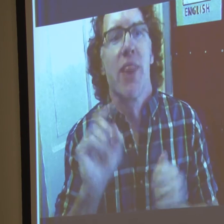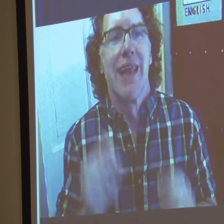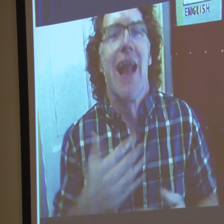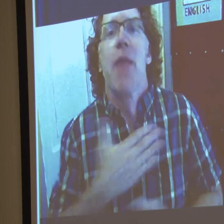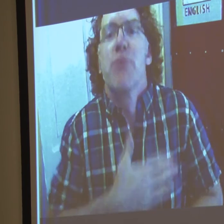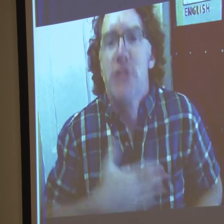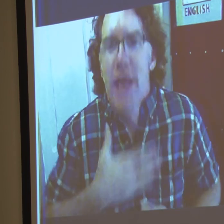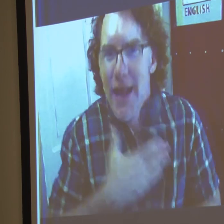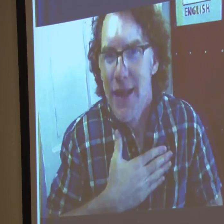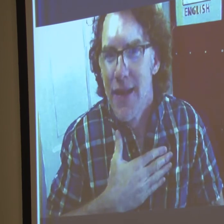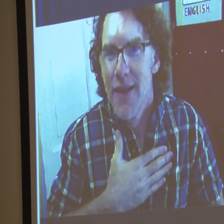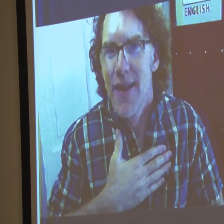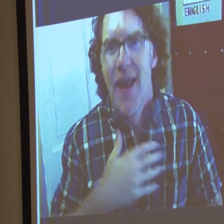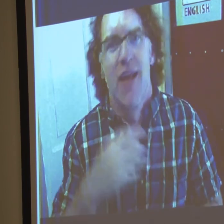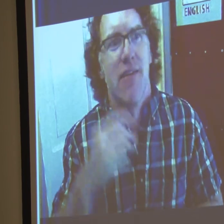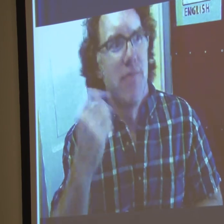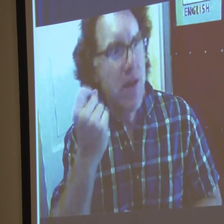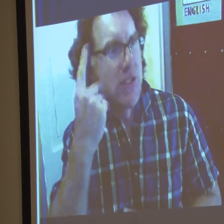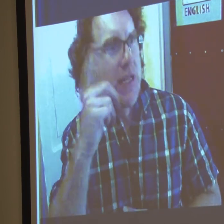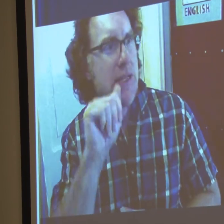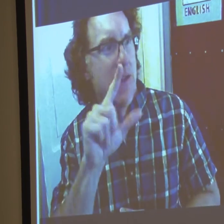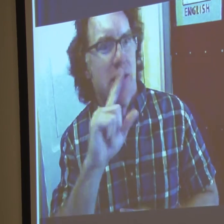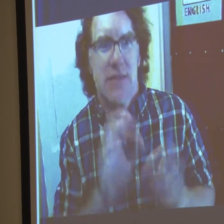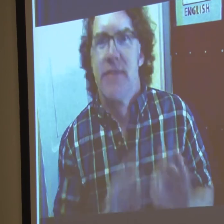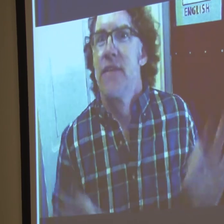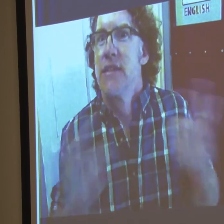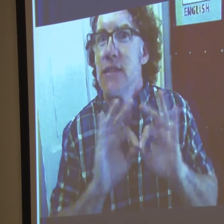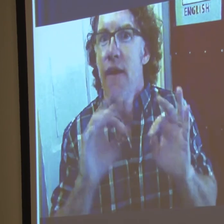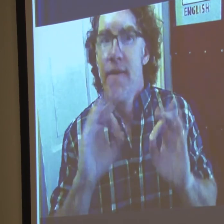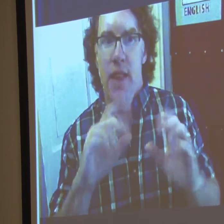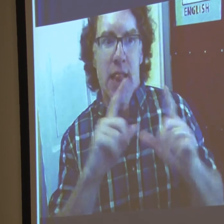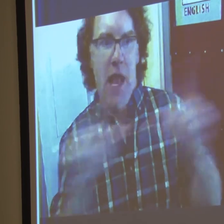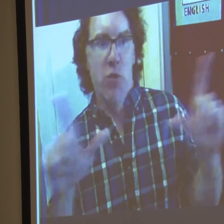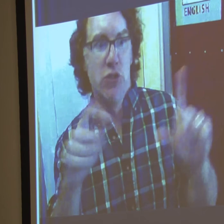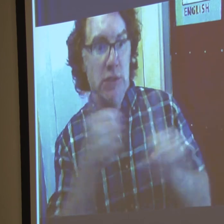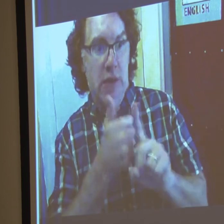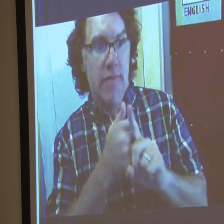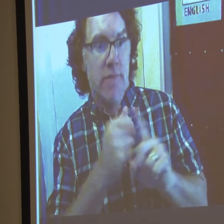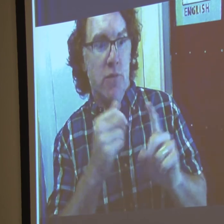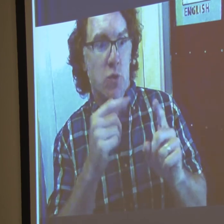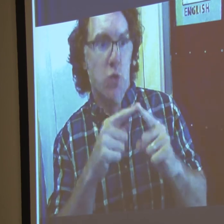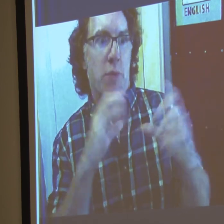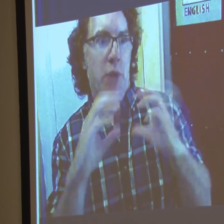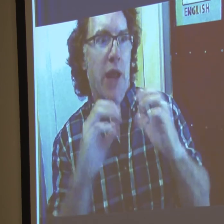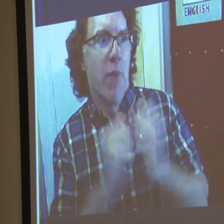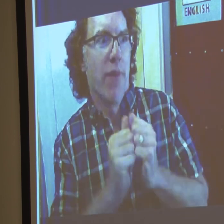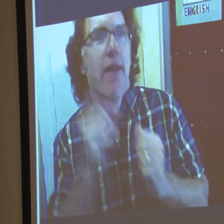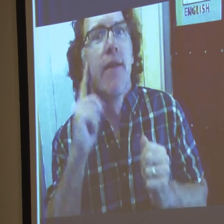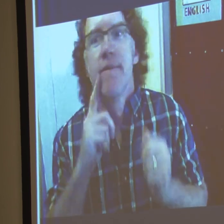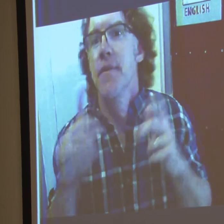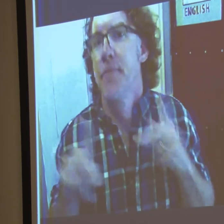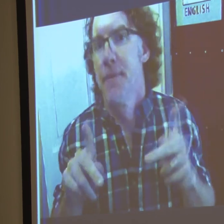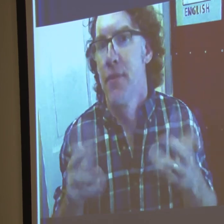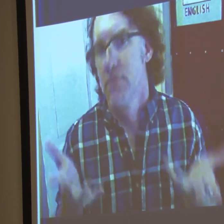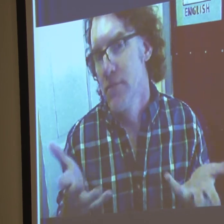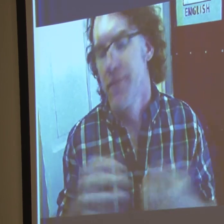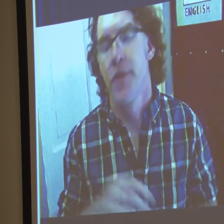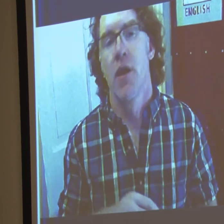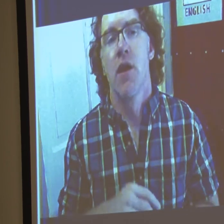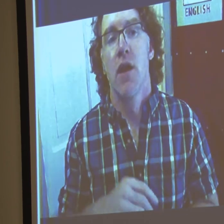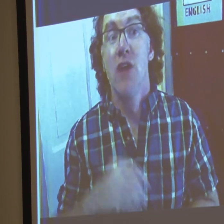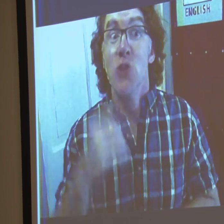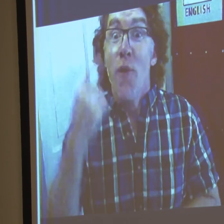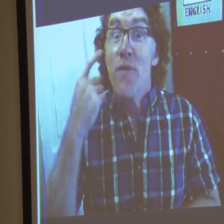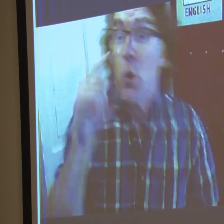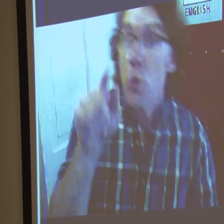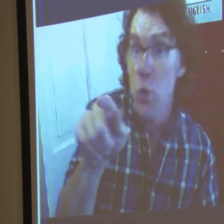children being friends, we became friends, but also it was about the language. We could communicate with each